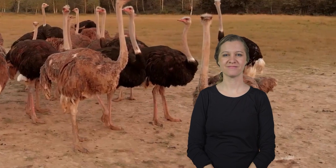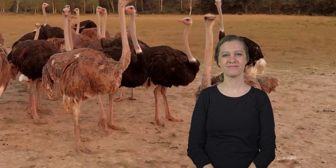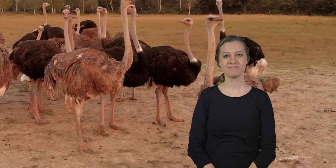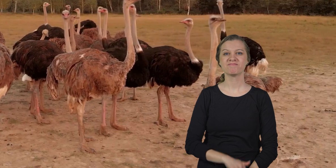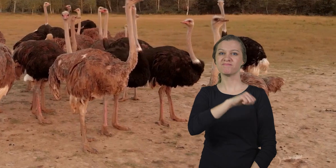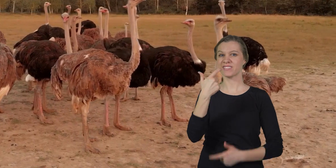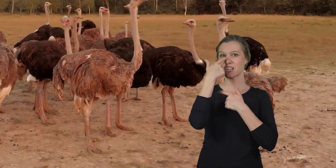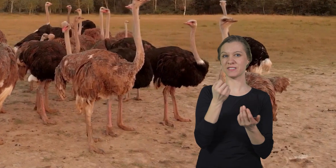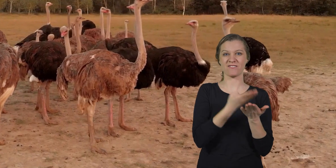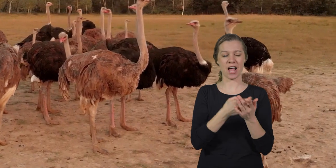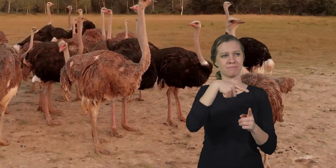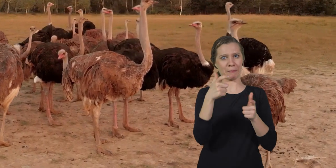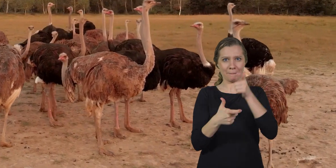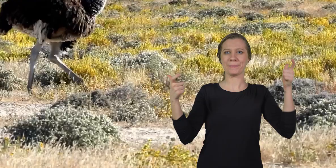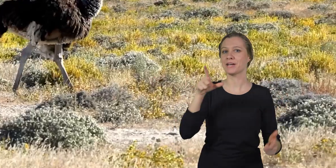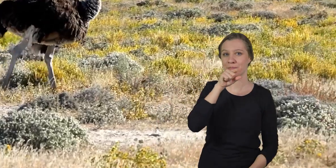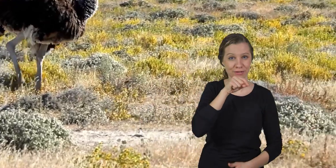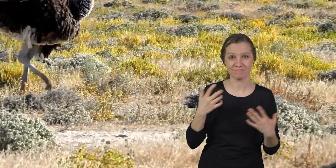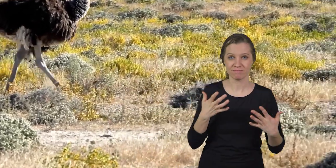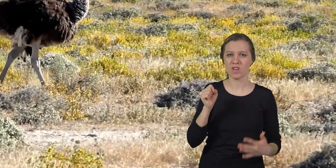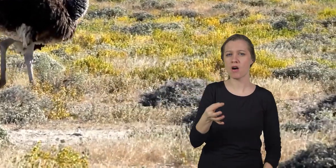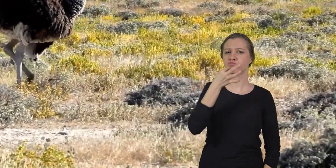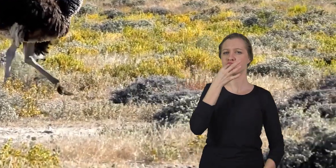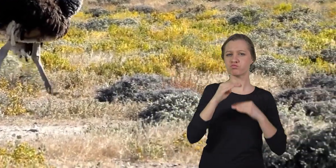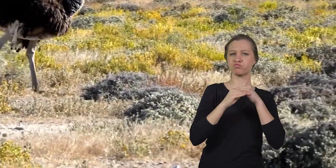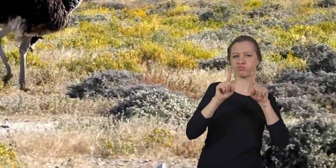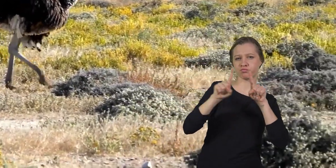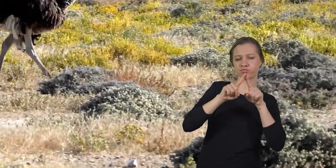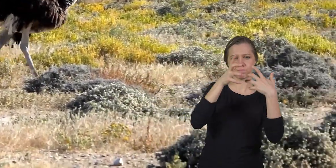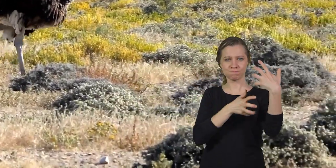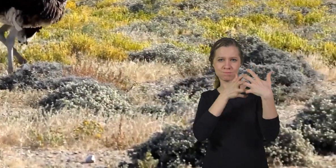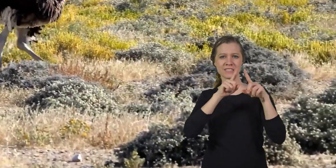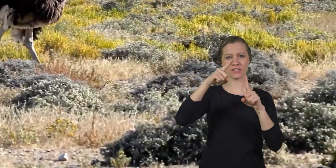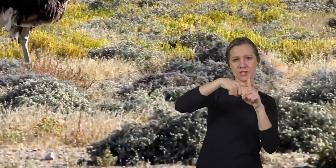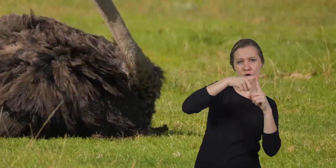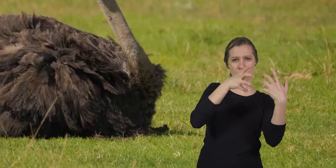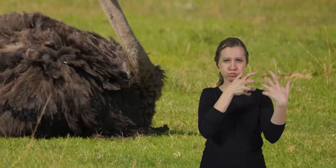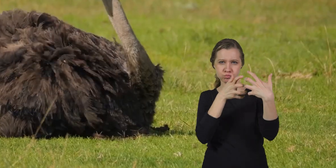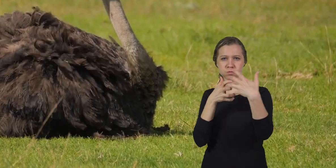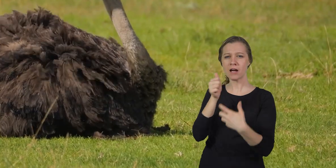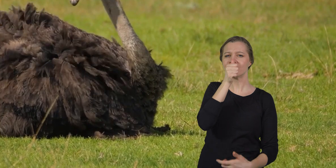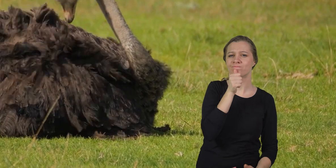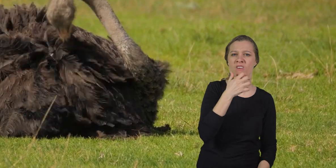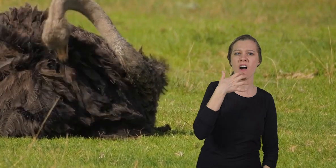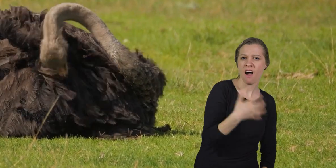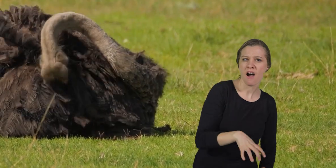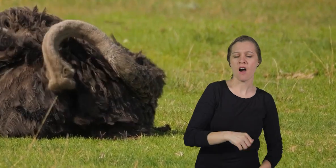interesting fact about these big birds is their ability to adapt to different temperatures. They can withstand hot and cold temperatures